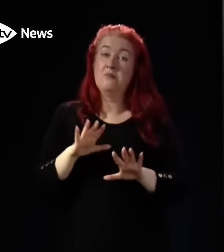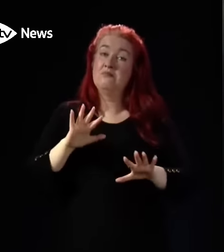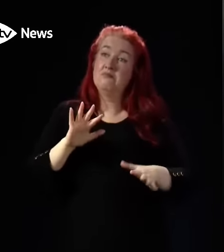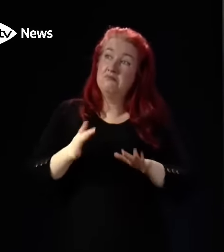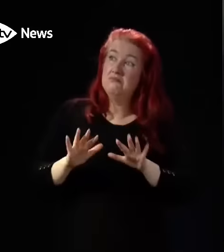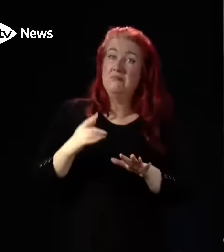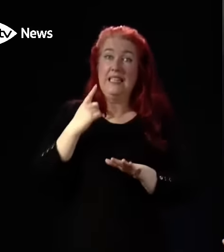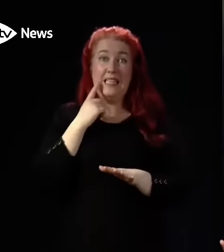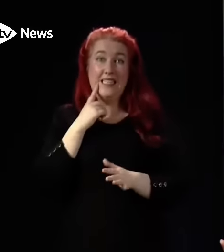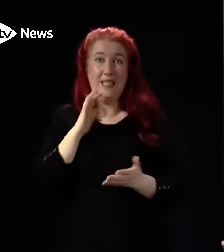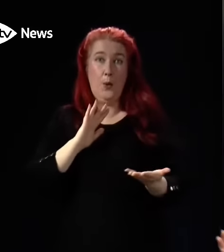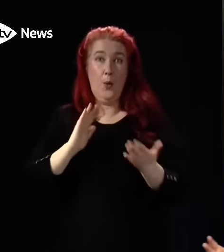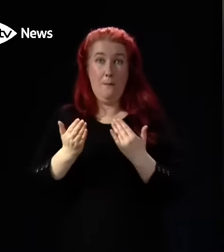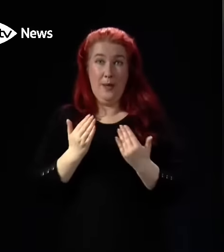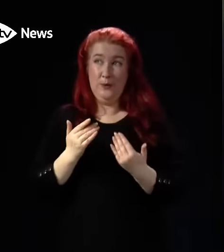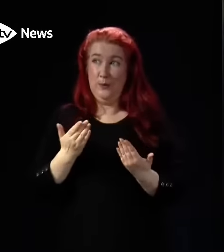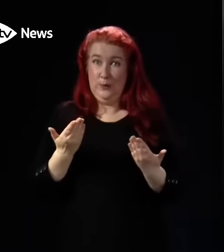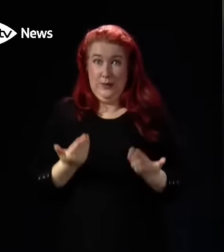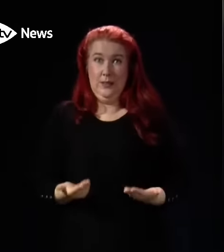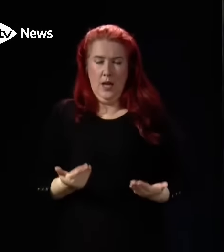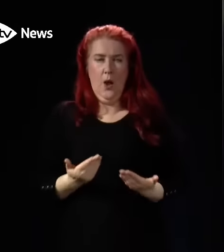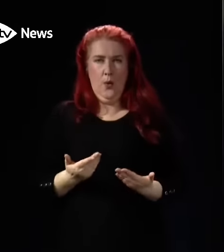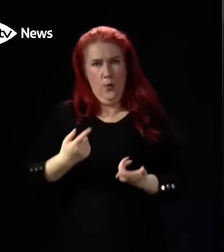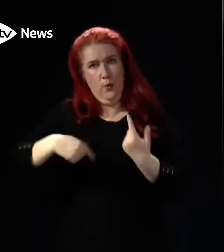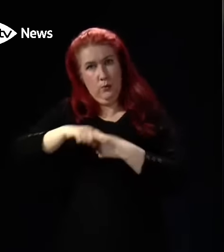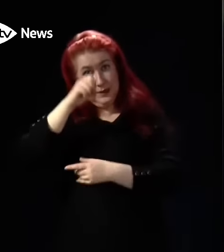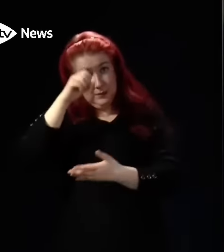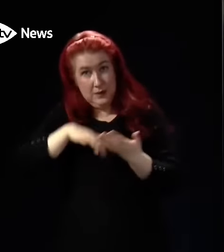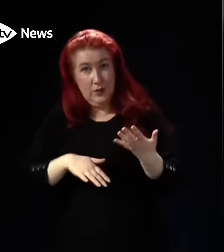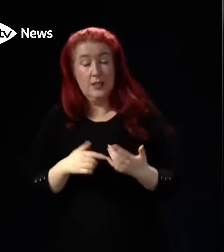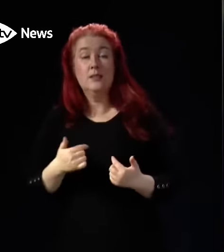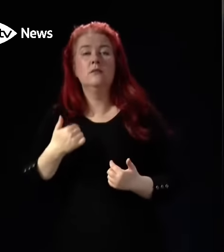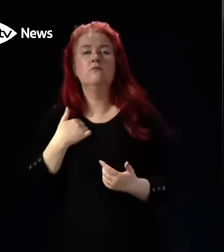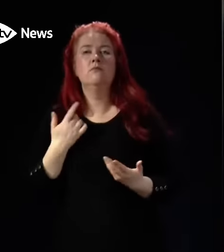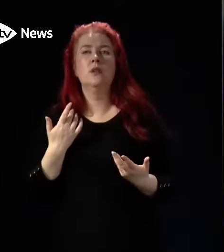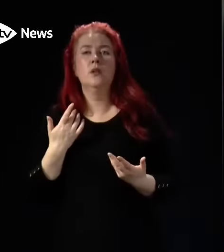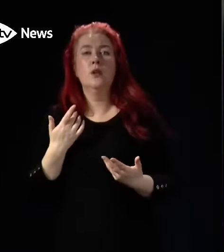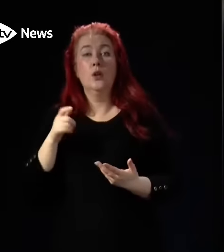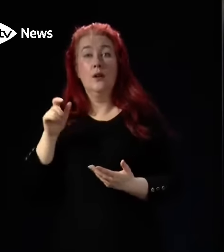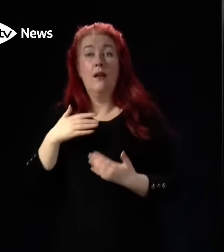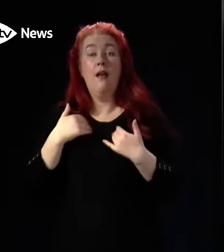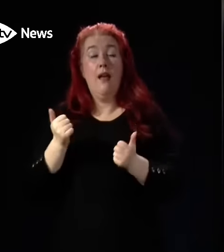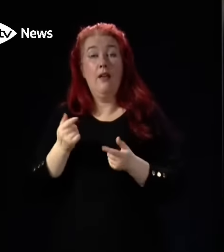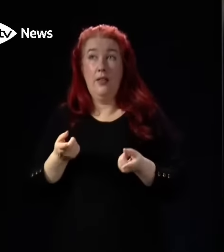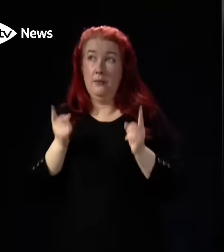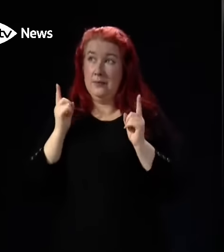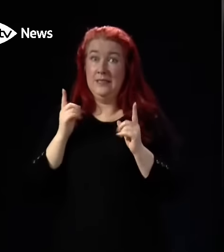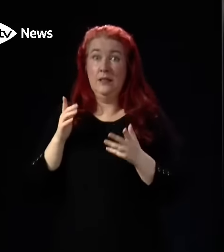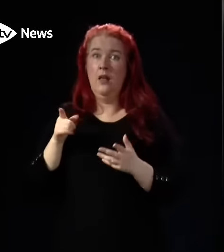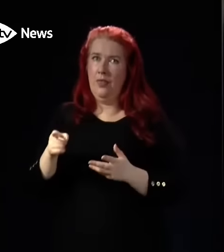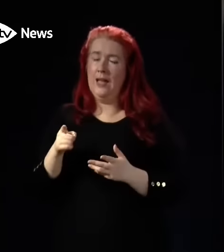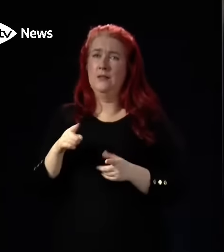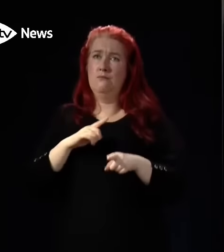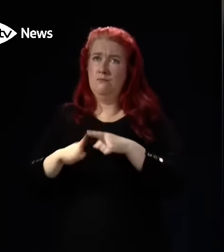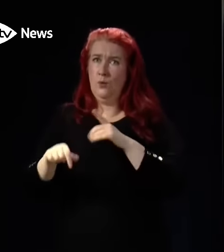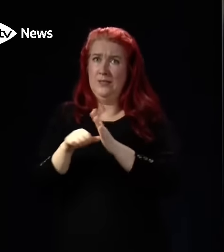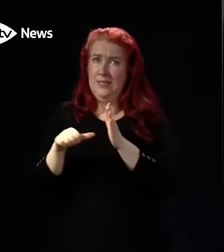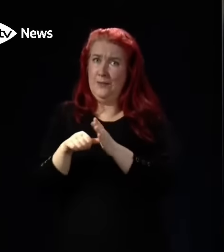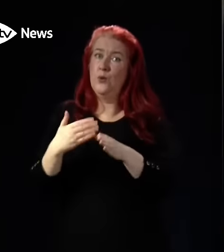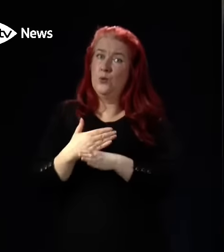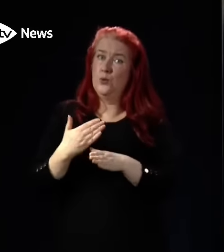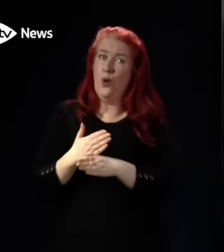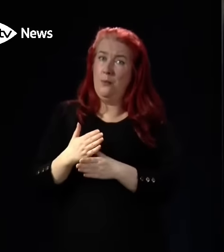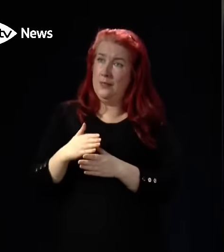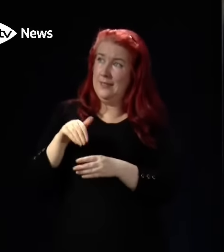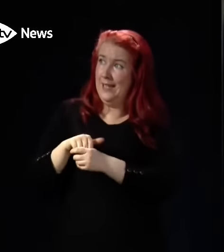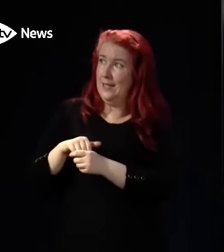easy compared to what has been experienced right now, being Health Secretary is possibly the toughest job in government. And, you